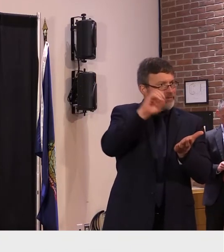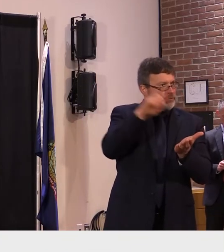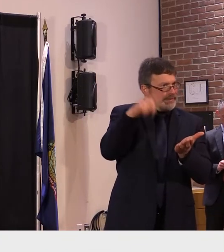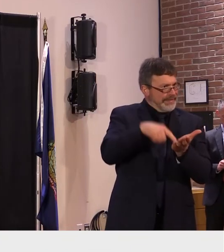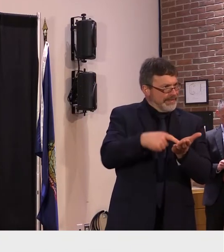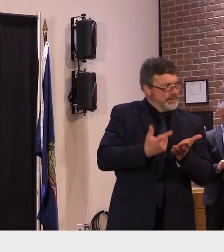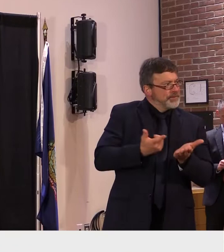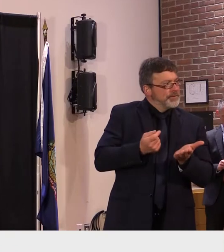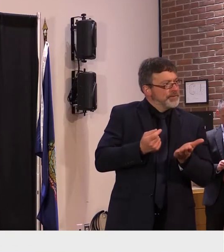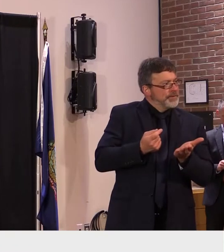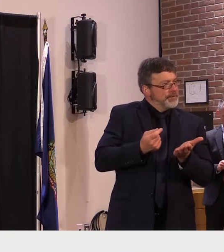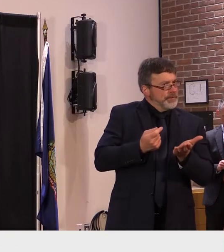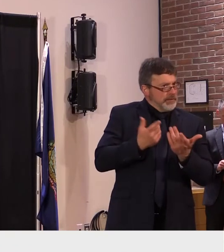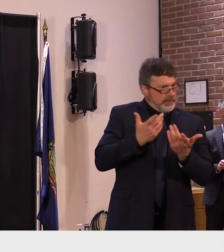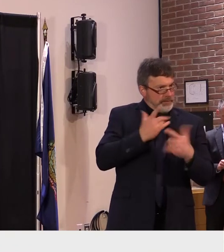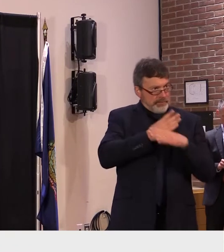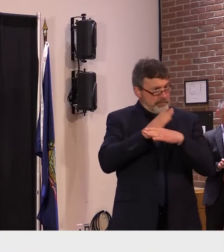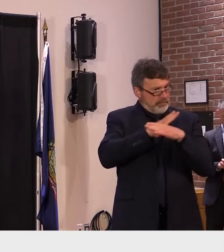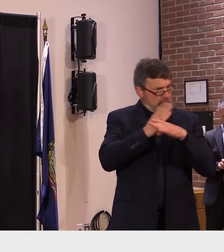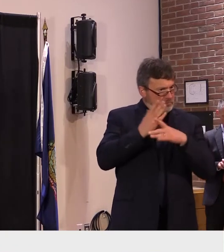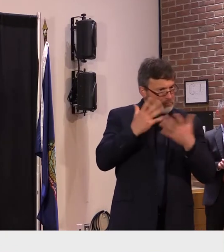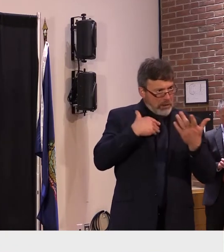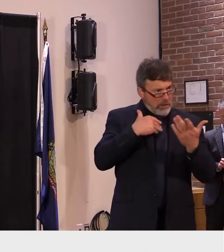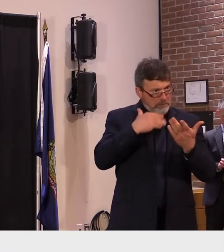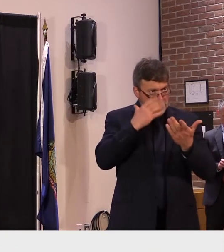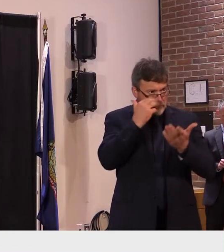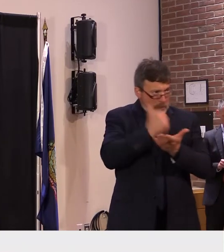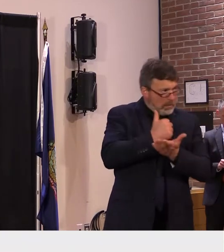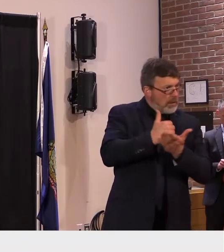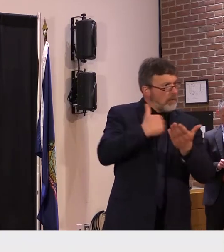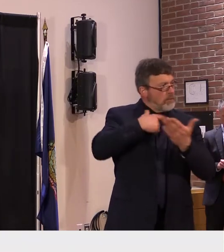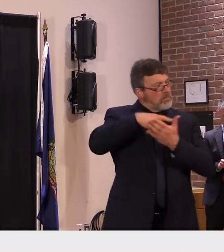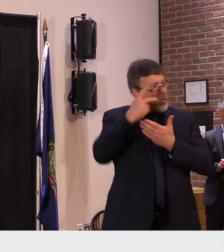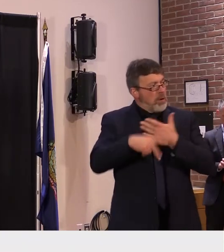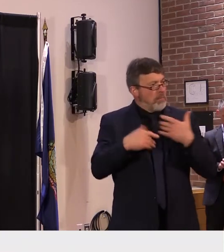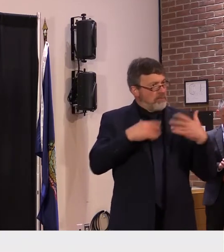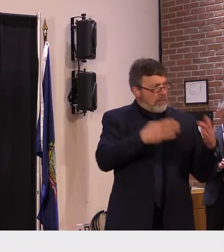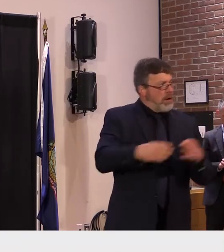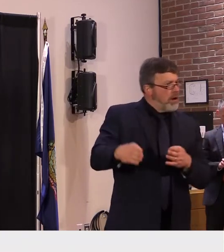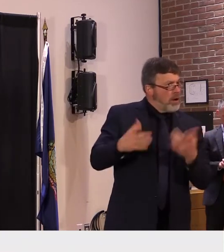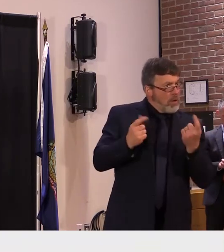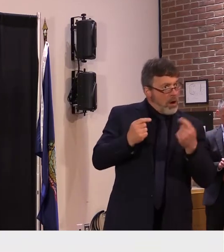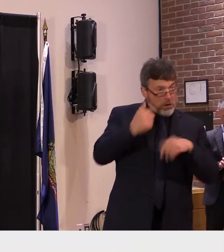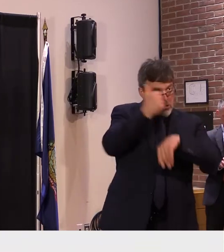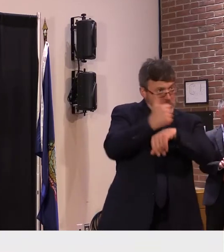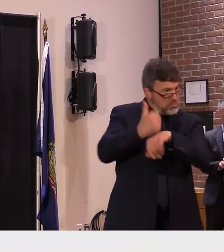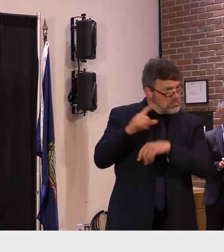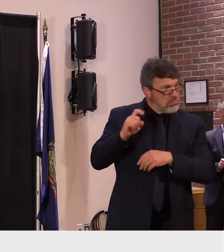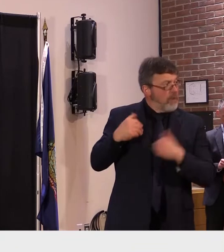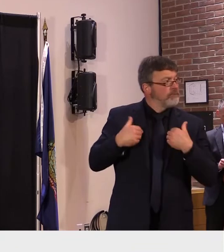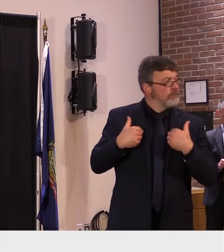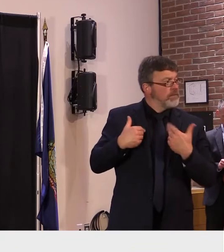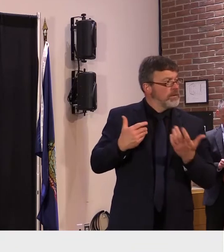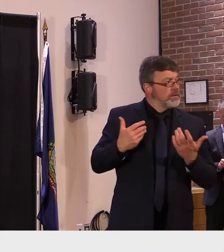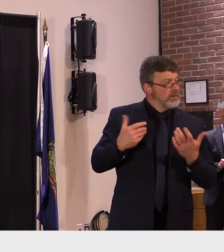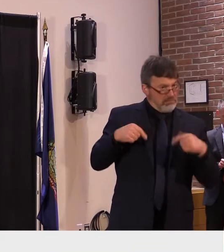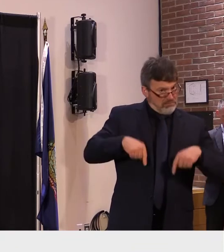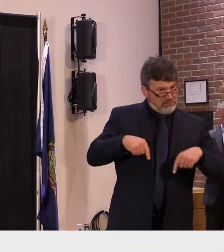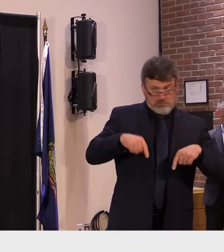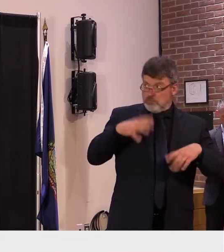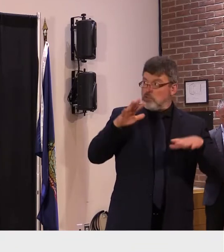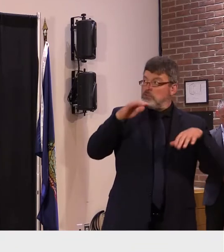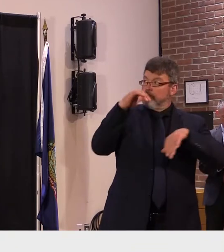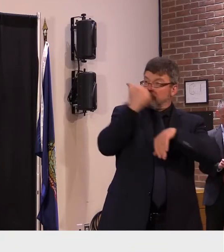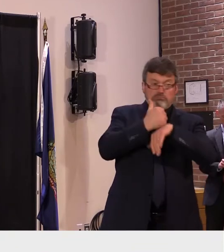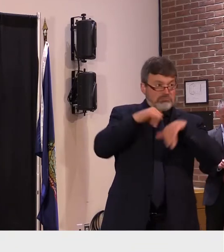getting those types of sites in vermont why you think that that may not be a viable option in this state yeah i mean at